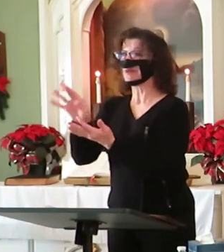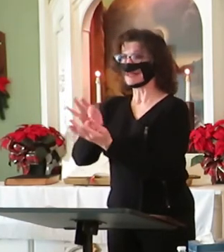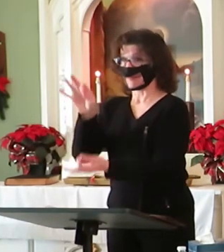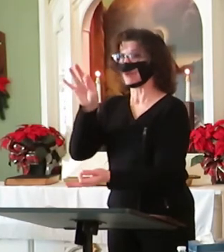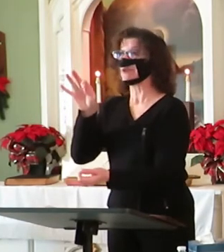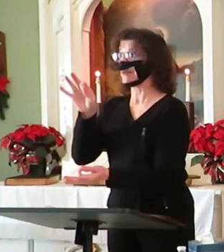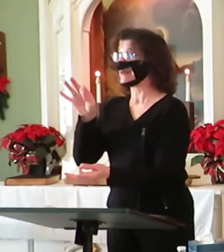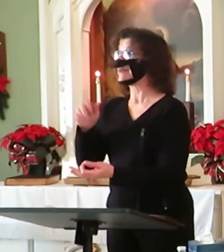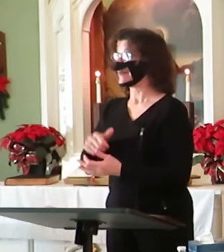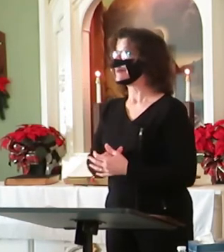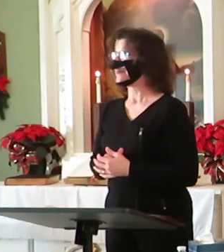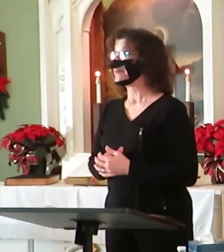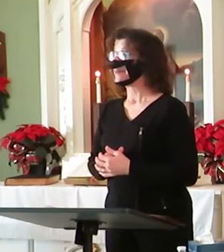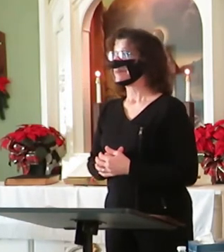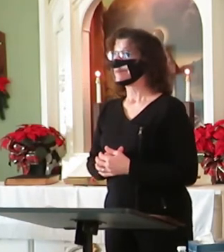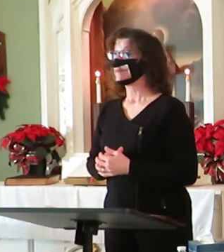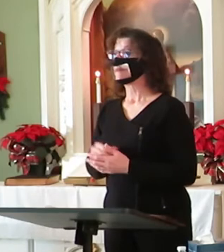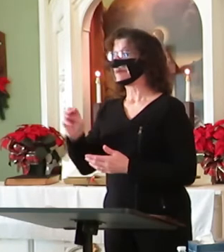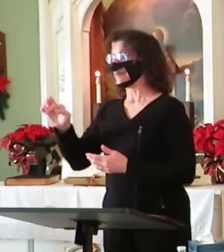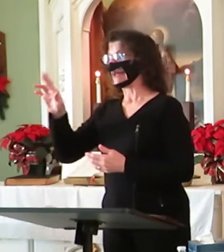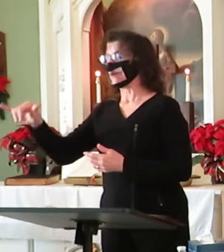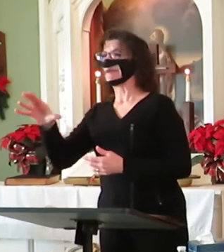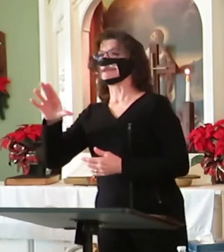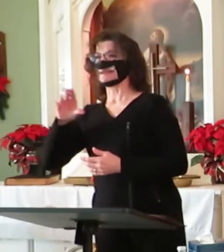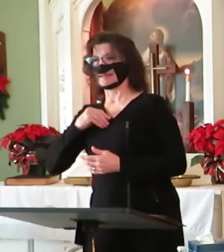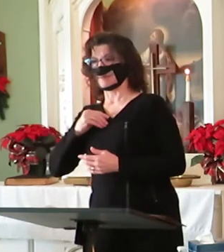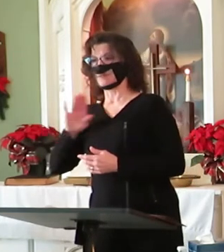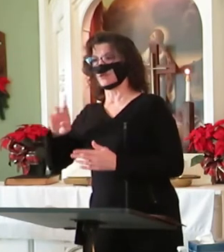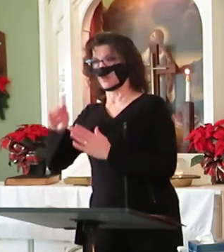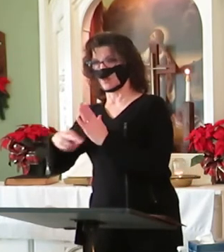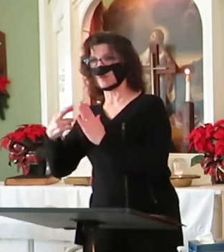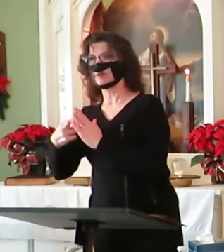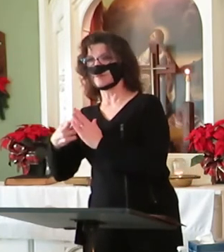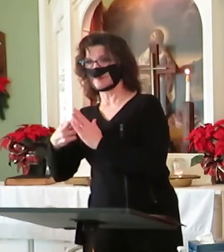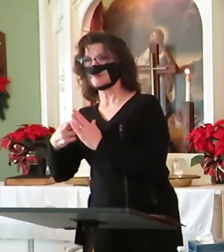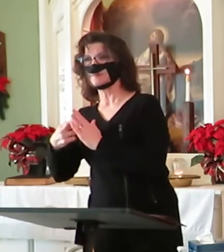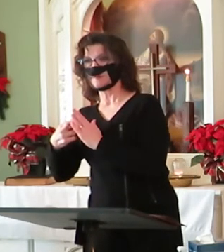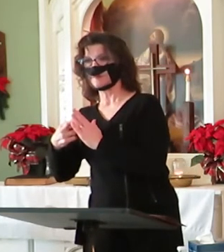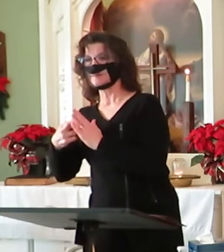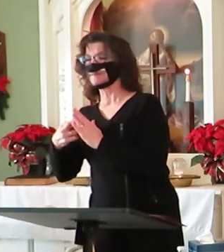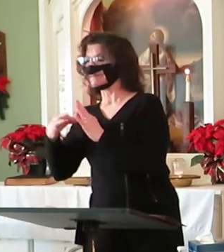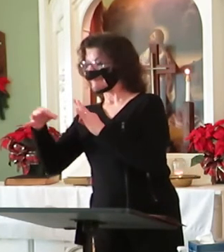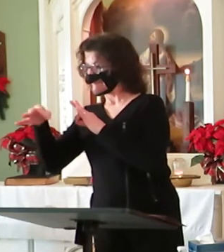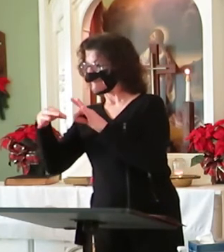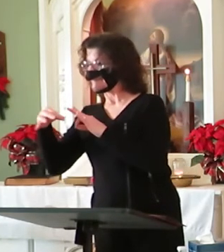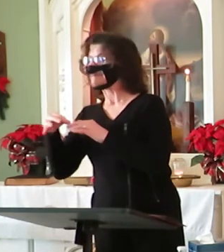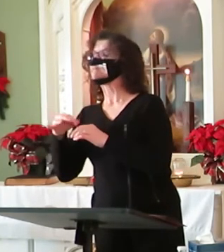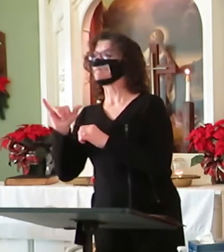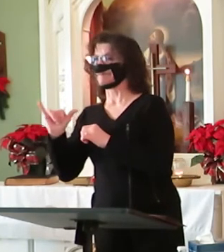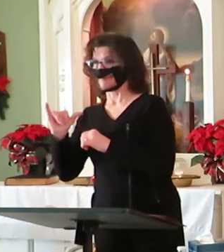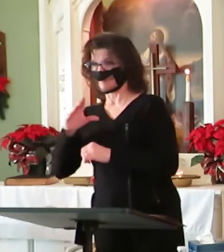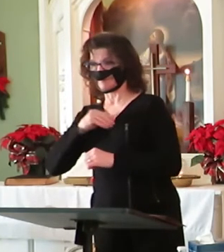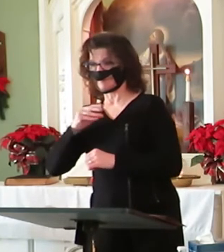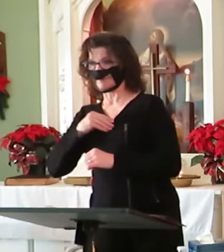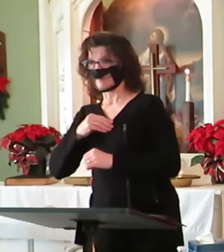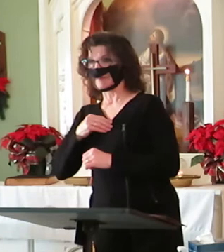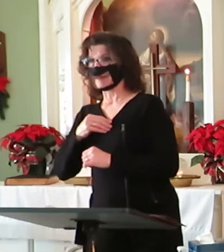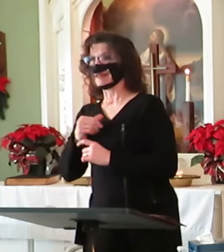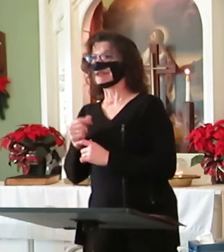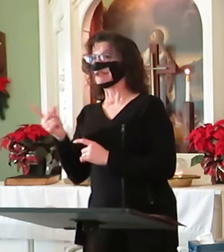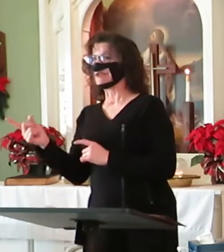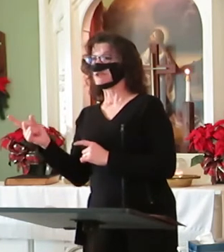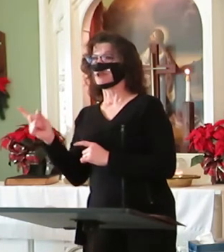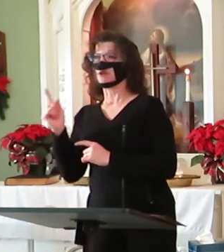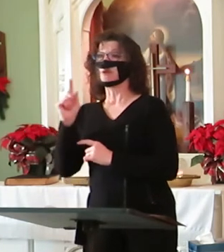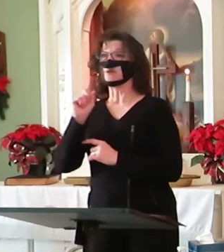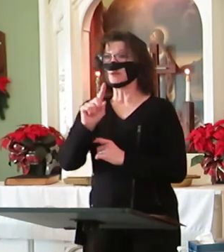out, and Mary accepts her role. She goes to the home of Zacharias and Elizabeth, where Elizabeth